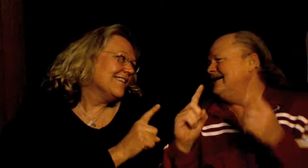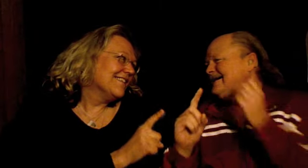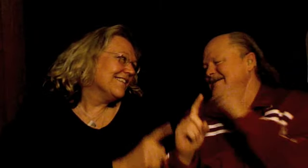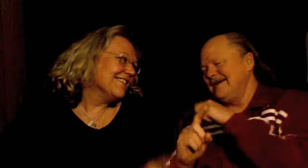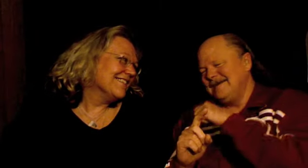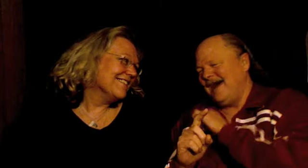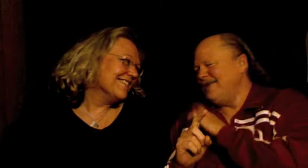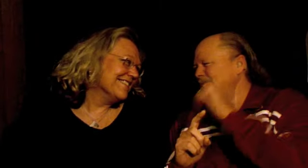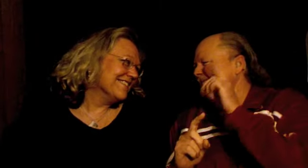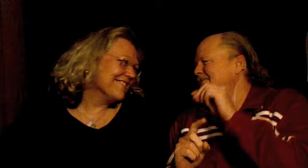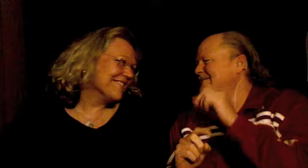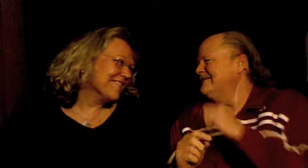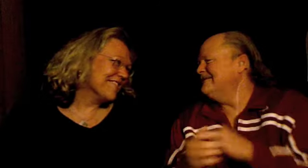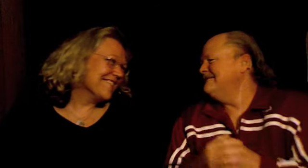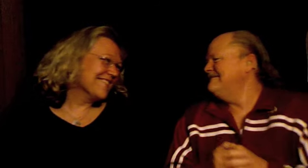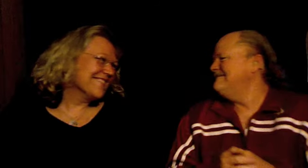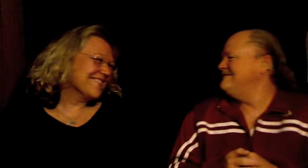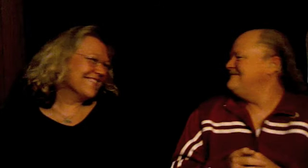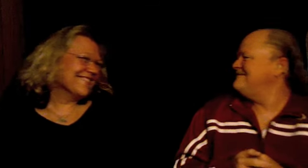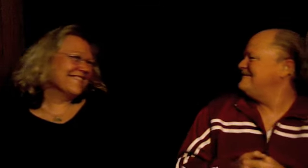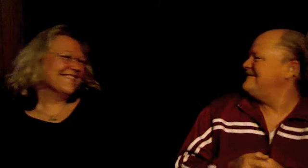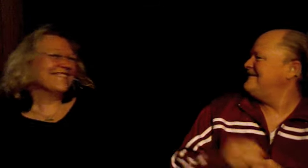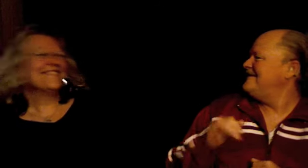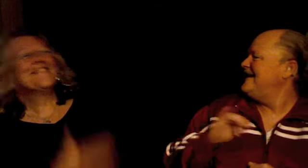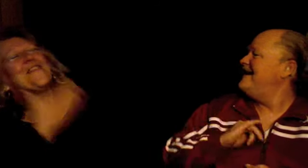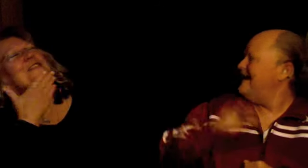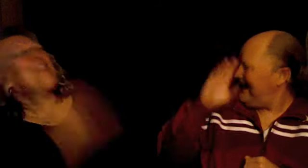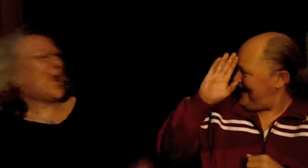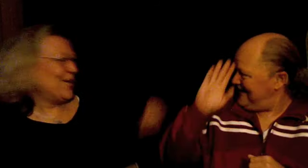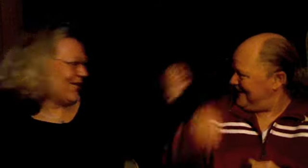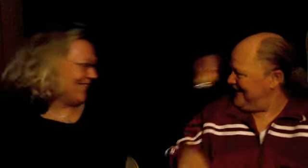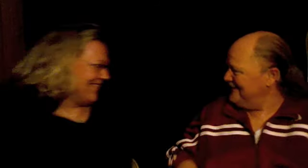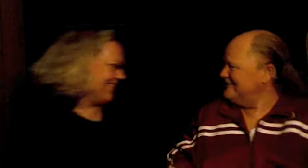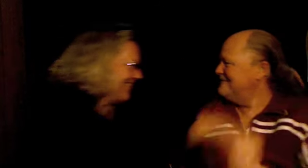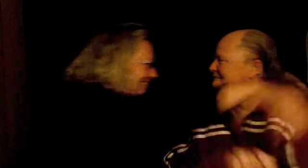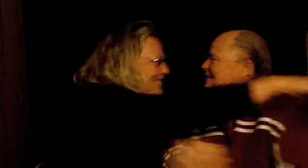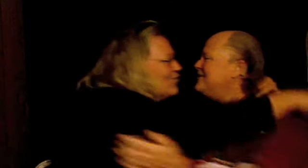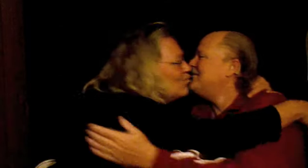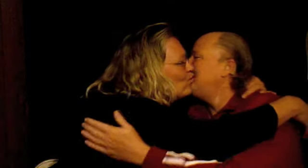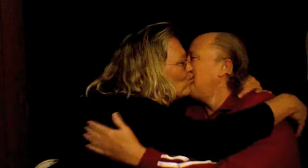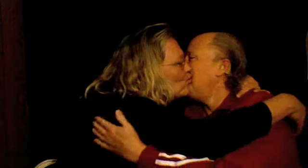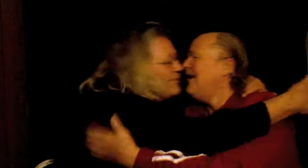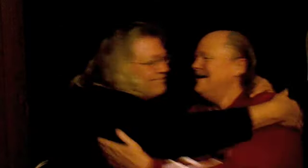her I want to be with her I want to be with her